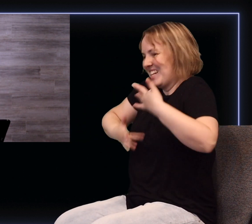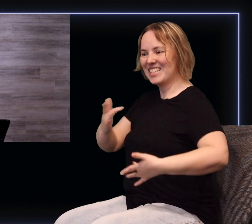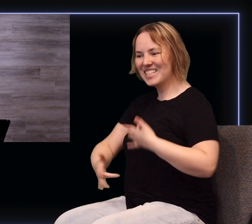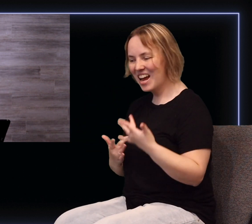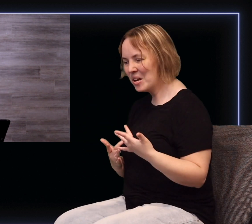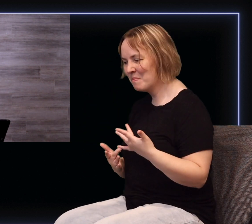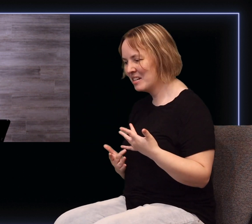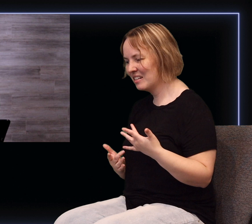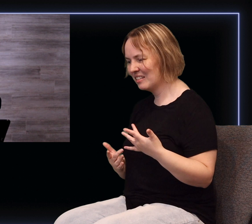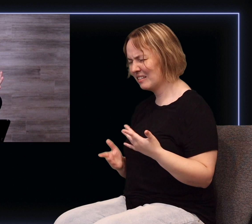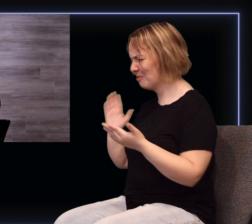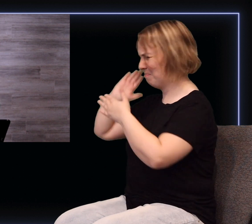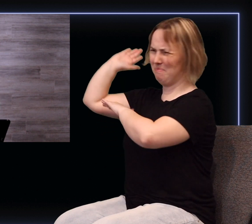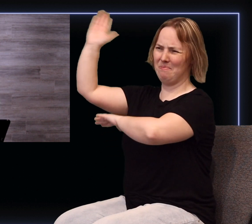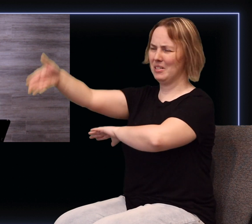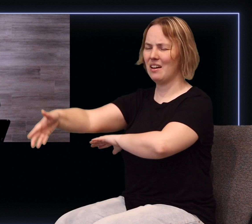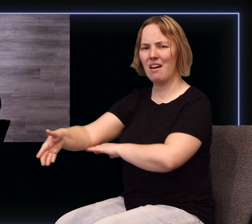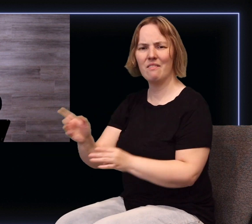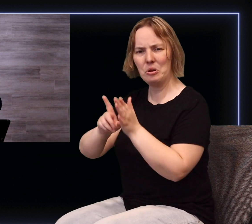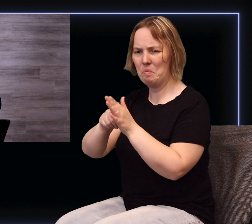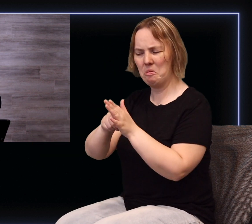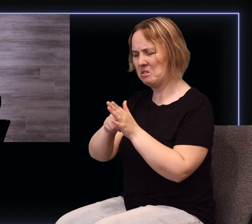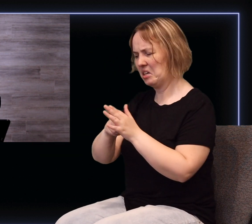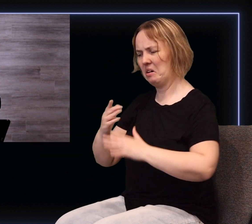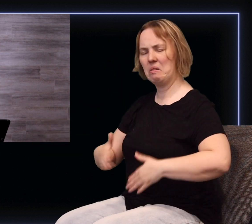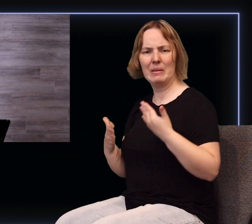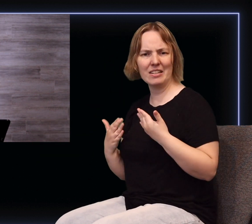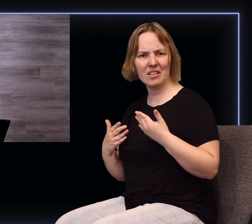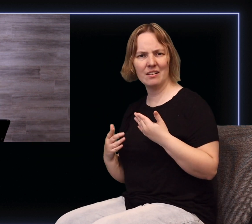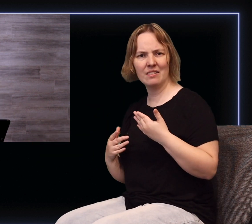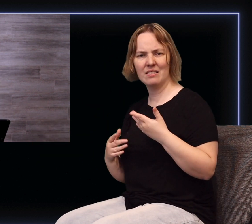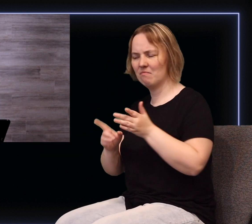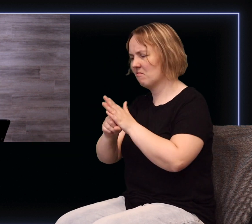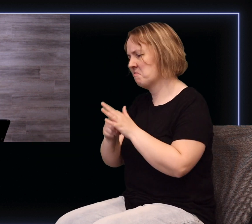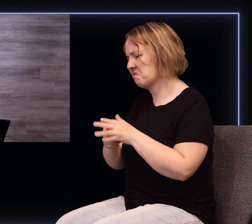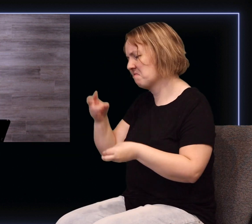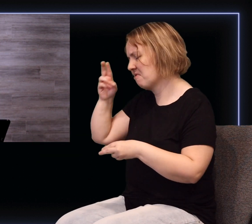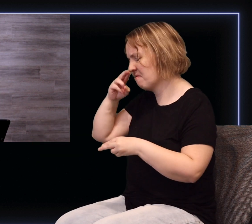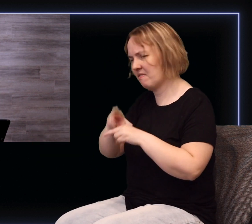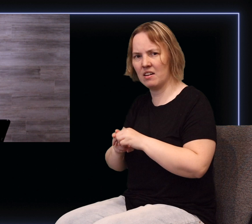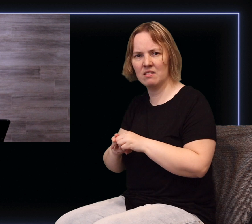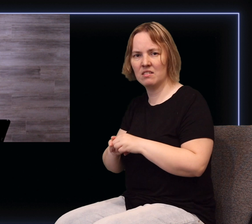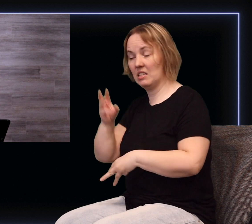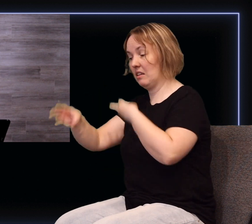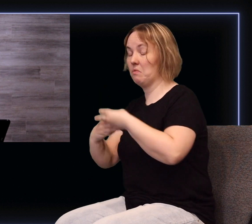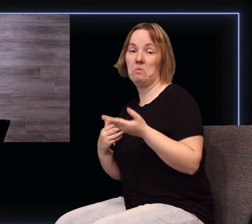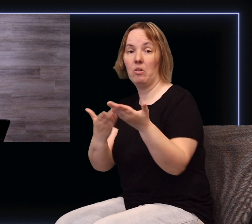any momentary pleasure any momentary amusement that the world offers. The Lord